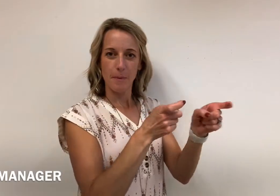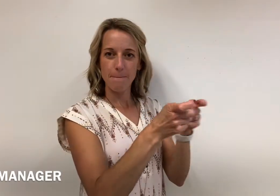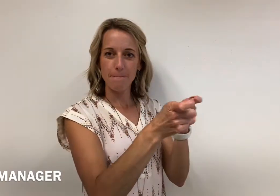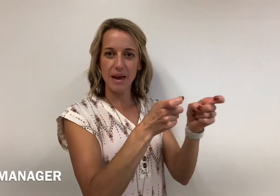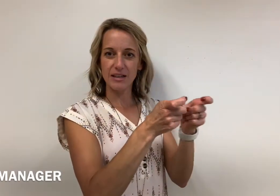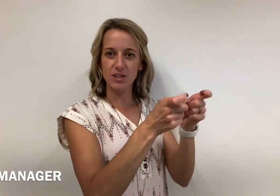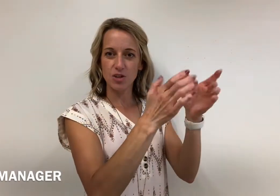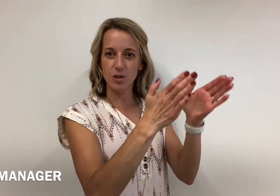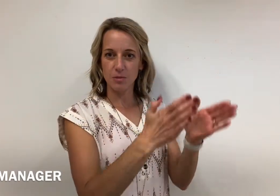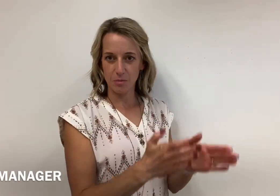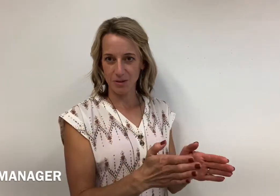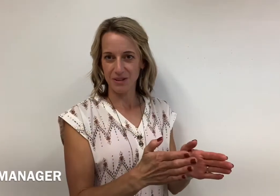Manage person.